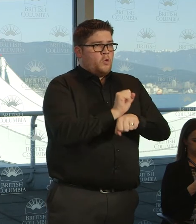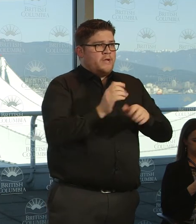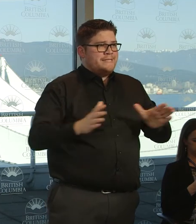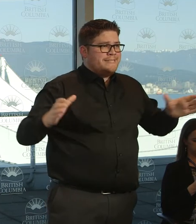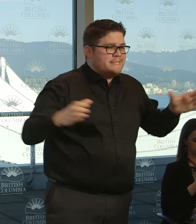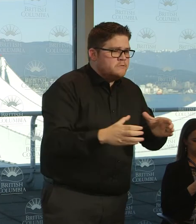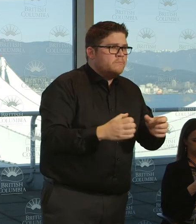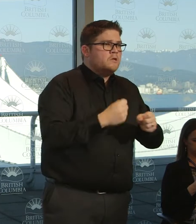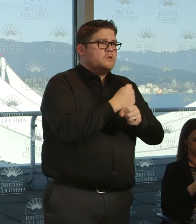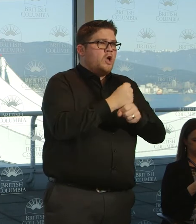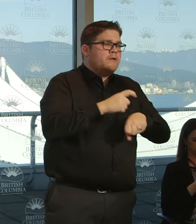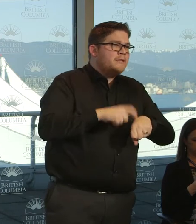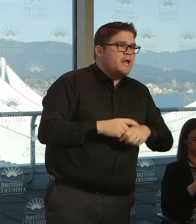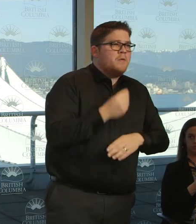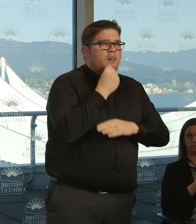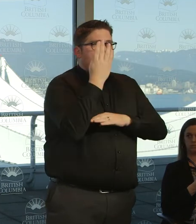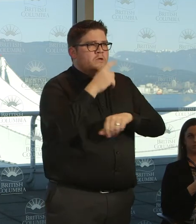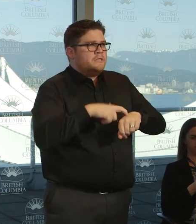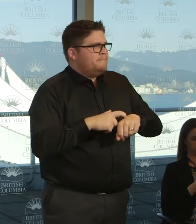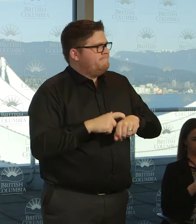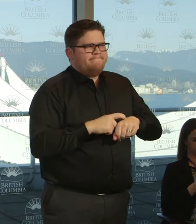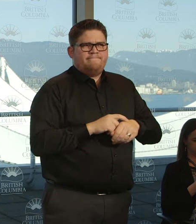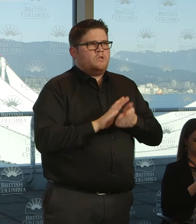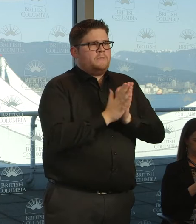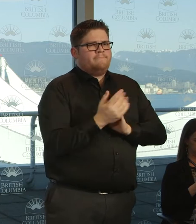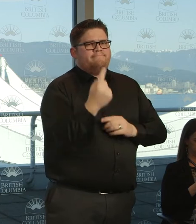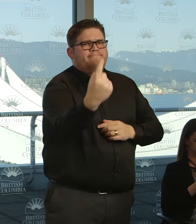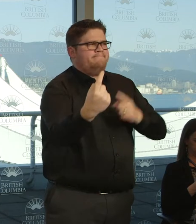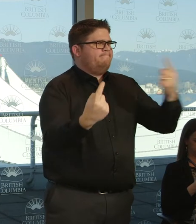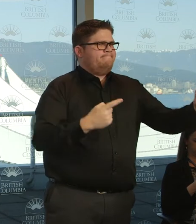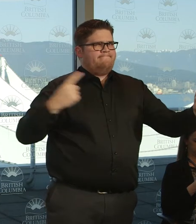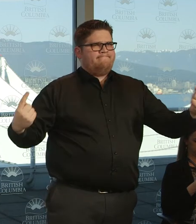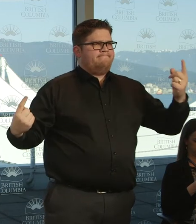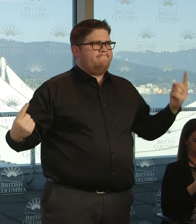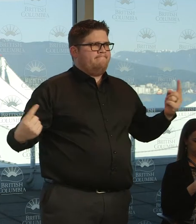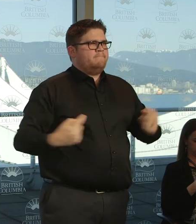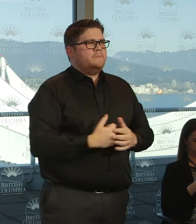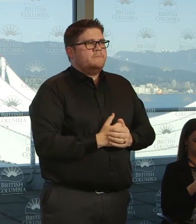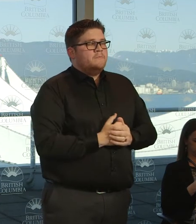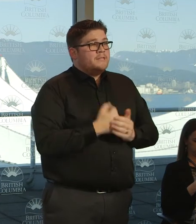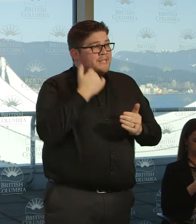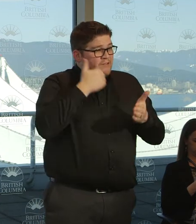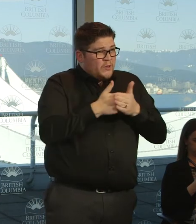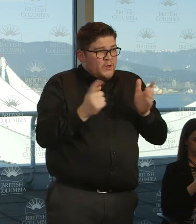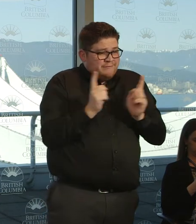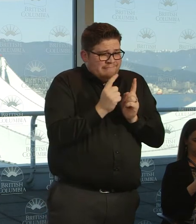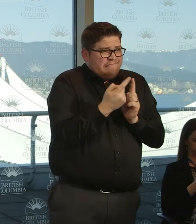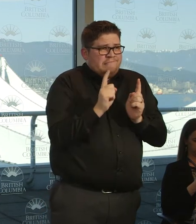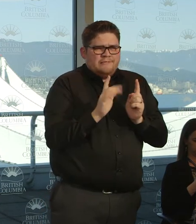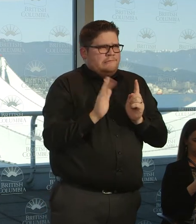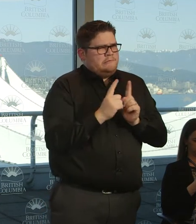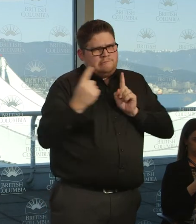example, at lunches and breaks, that they have opportunities when they're in enclosed spaces to separate from each other. And you can have